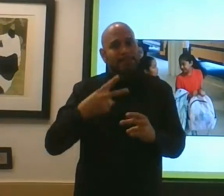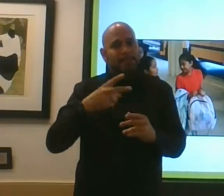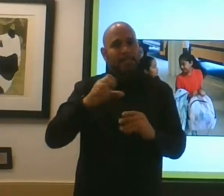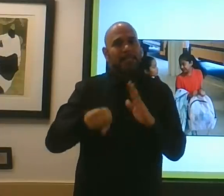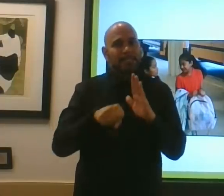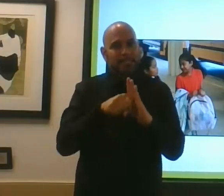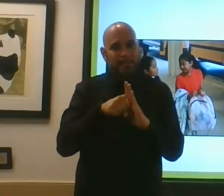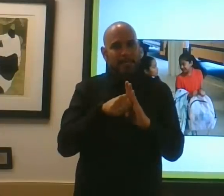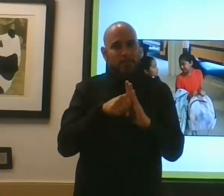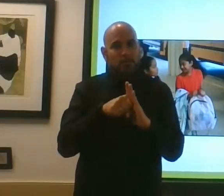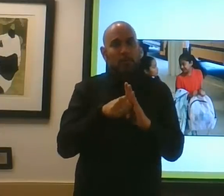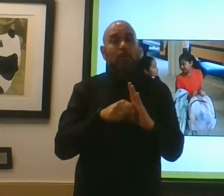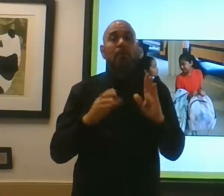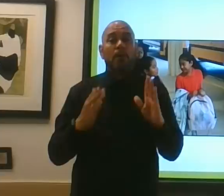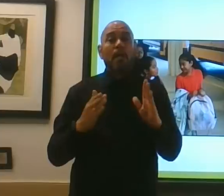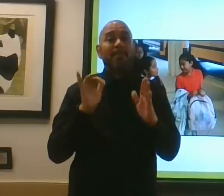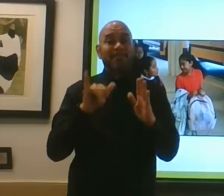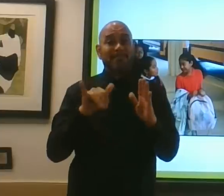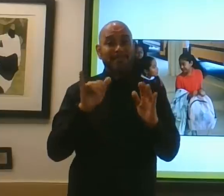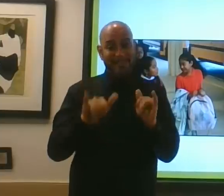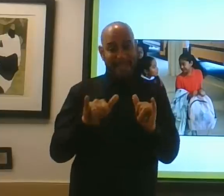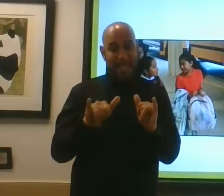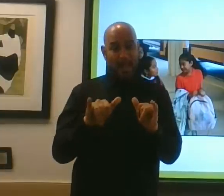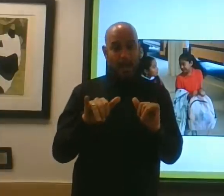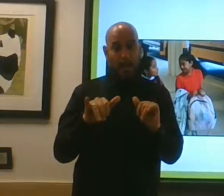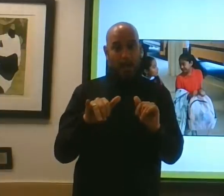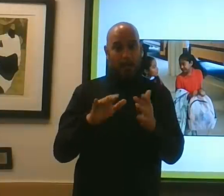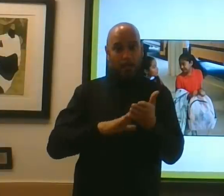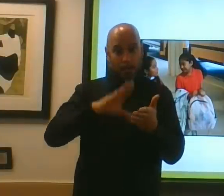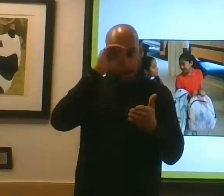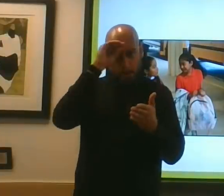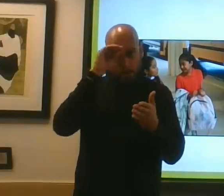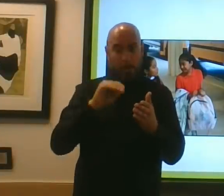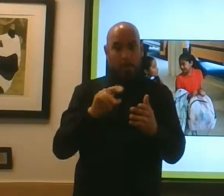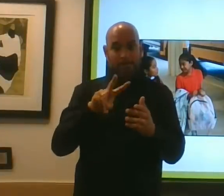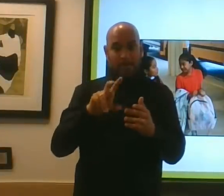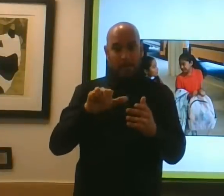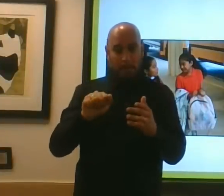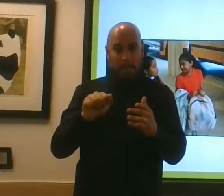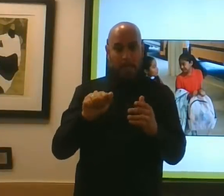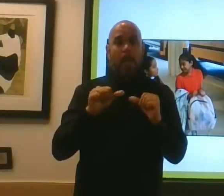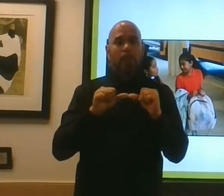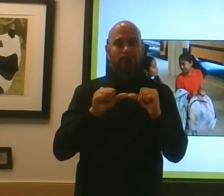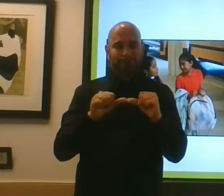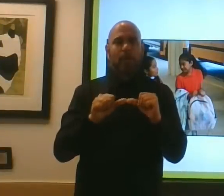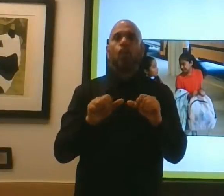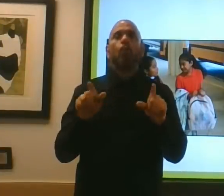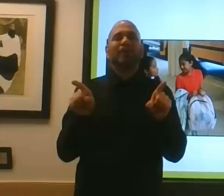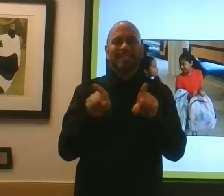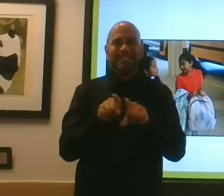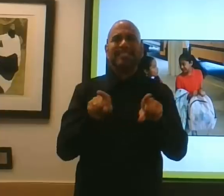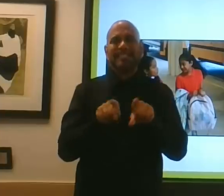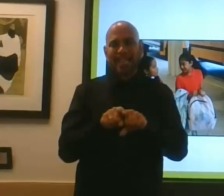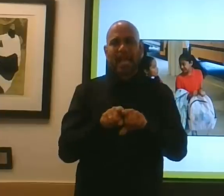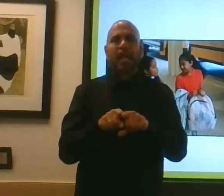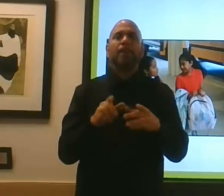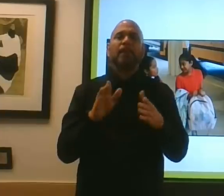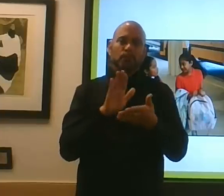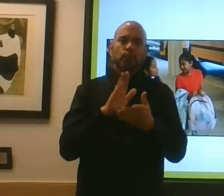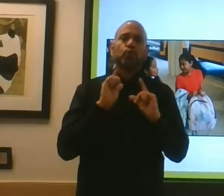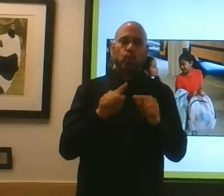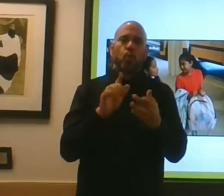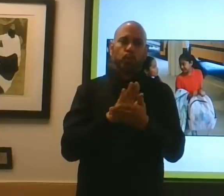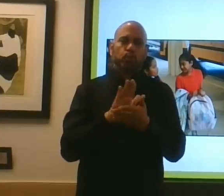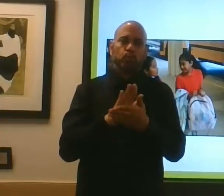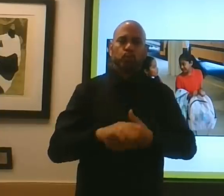academy will run concurrently with any of the three options, primarily face-to-face and the blended